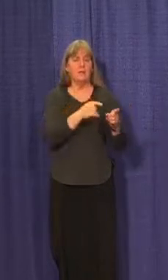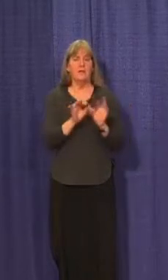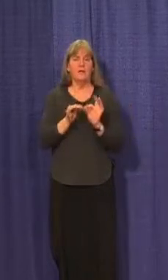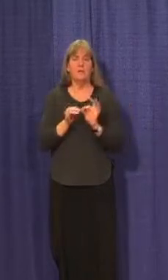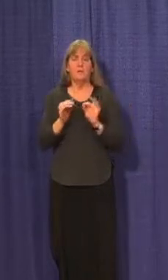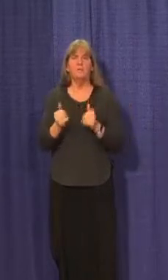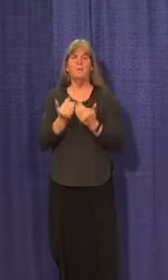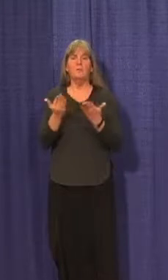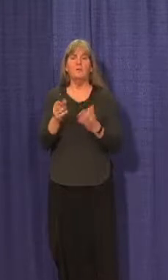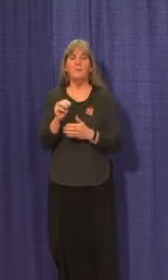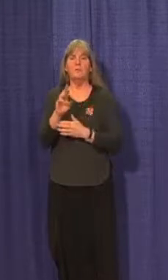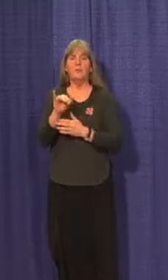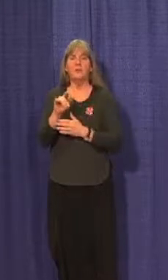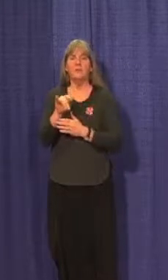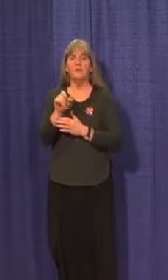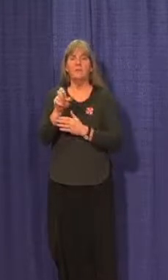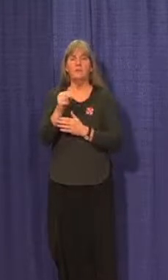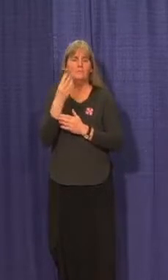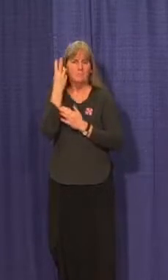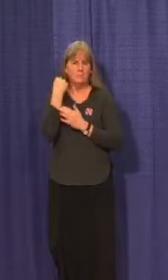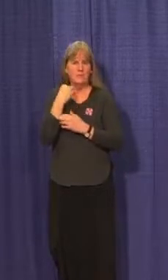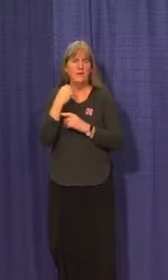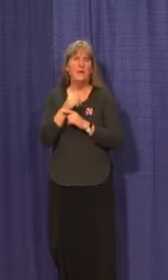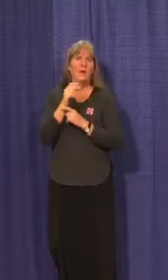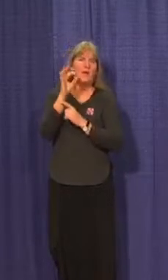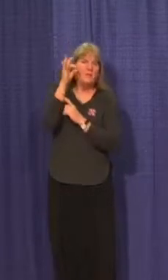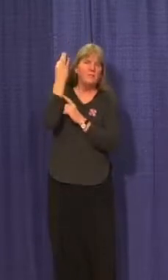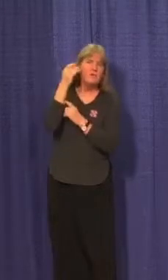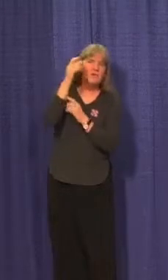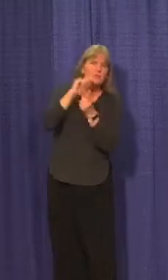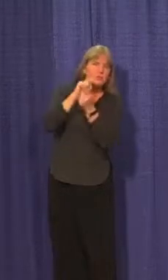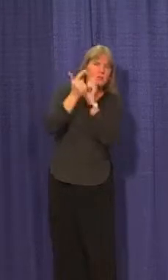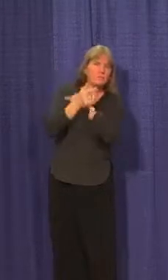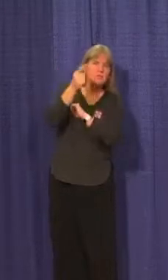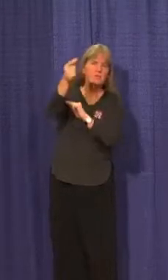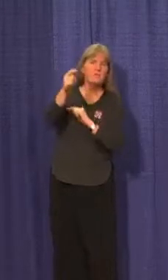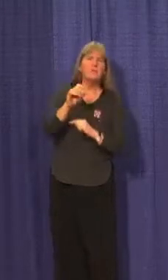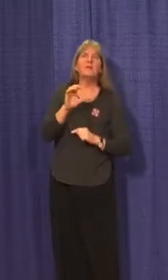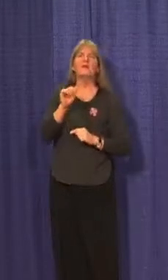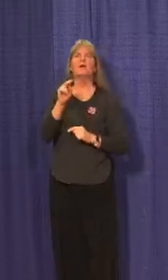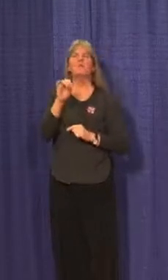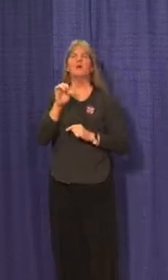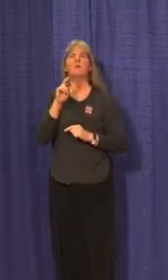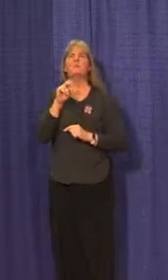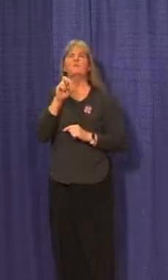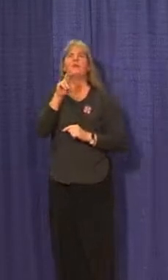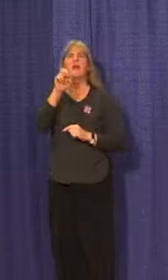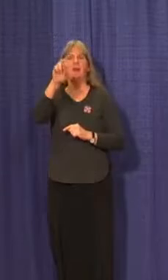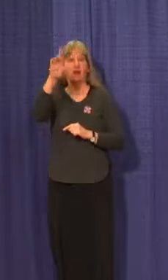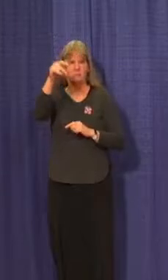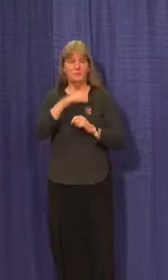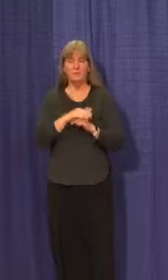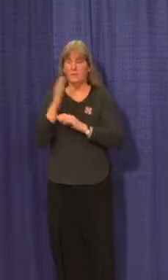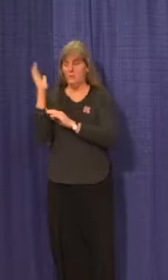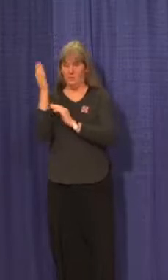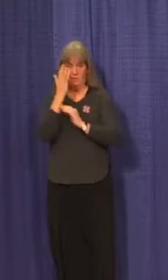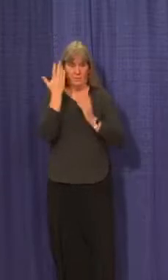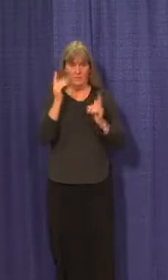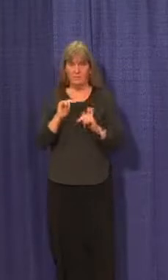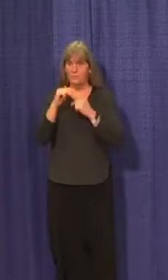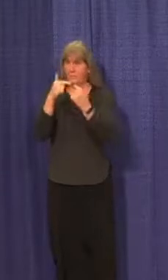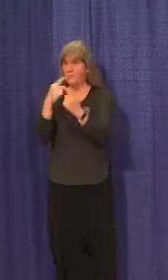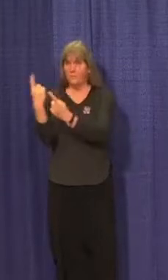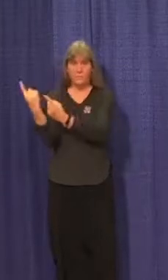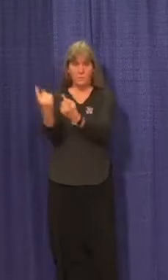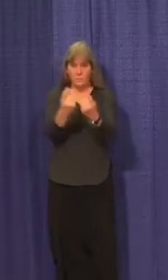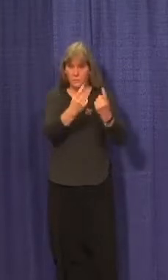language interpreter, Mary Thiessen, and André Bourcier from French Language Services Directorate are also with us today. Following our speakers, we will go to the phone